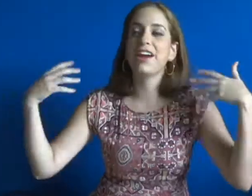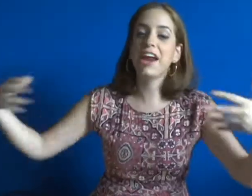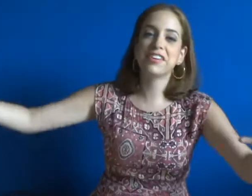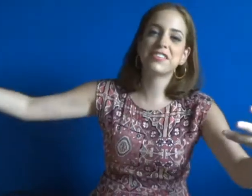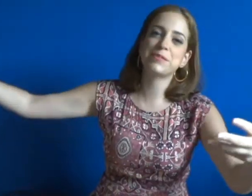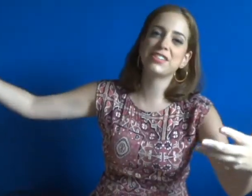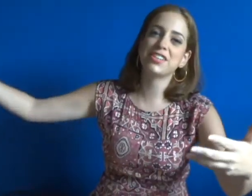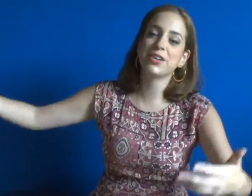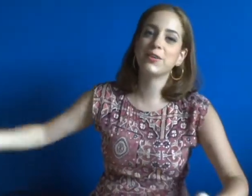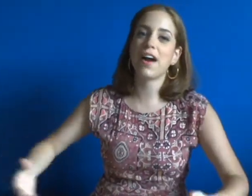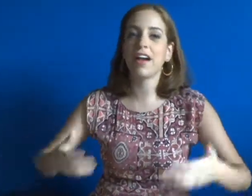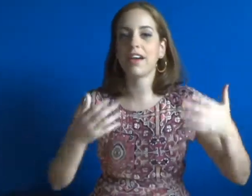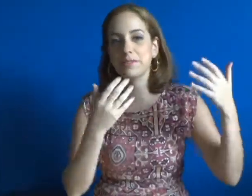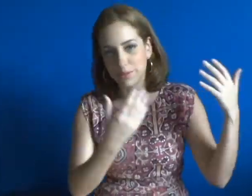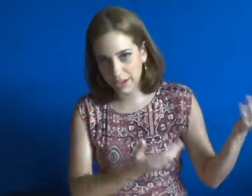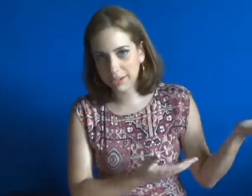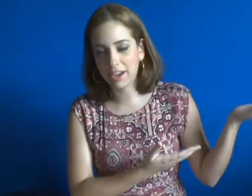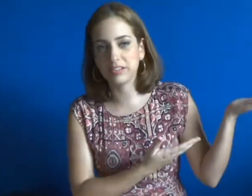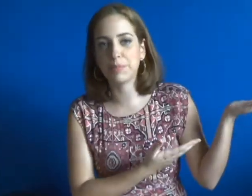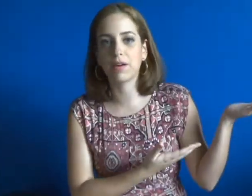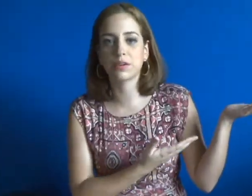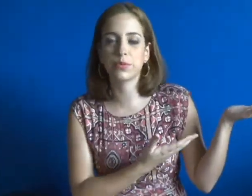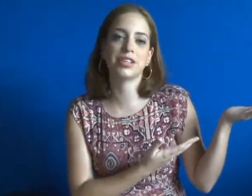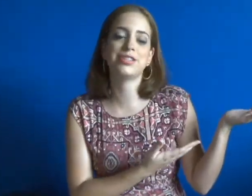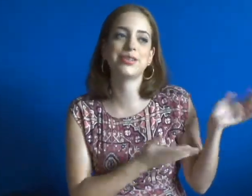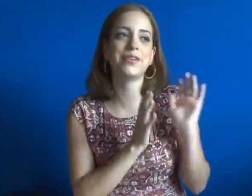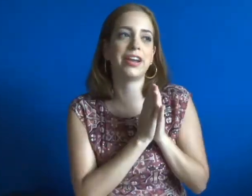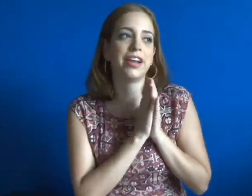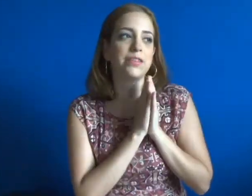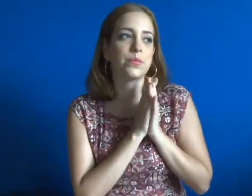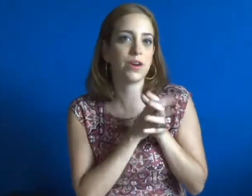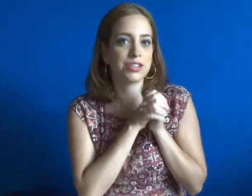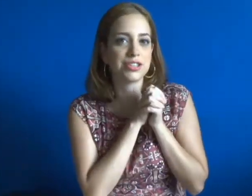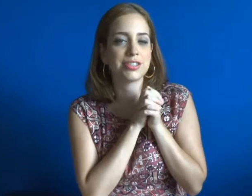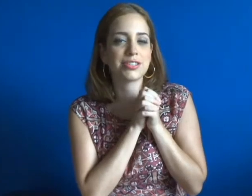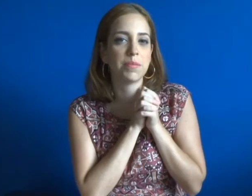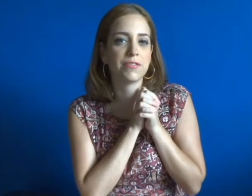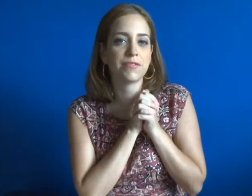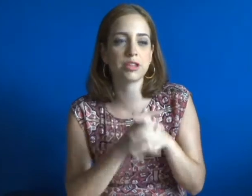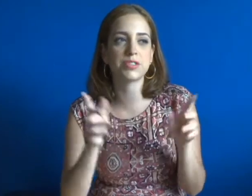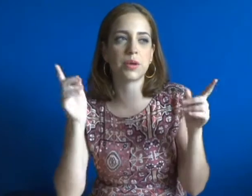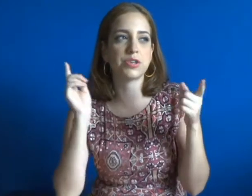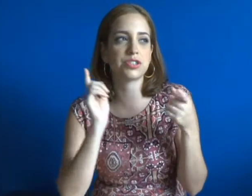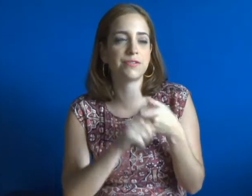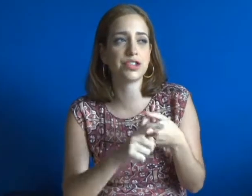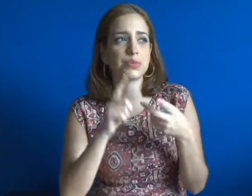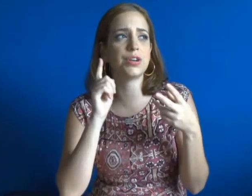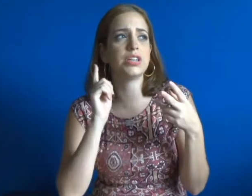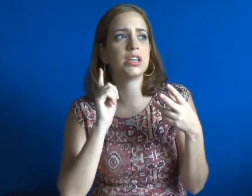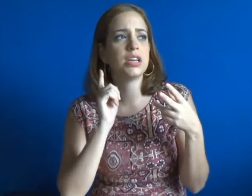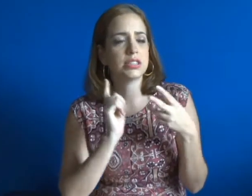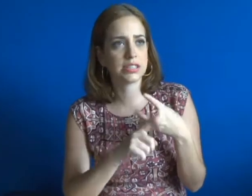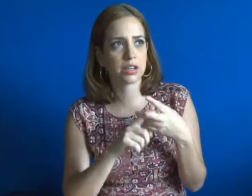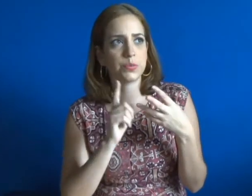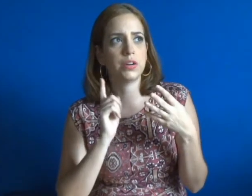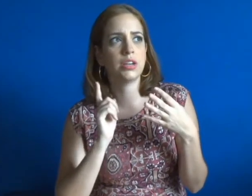For Harry Christmas to You, I read Harry Potter 1 and 2 and I watched some of the films. I watched the first one, the second one,